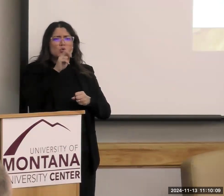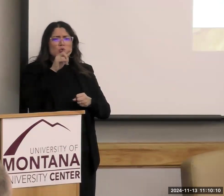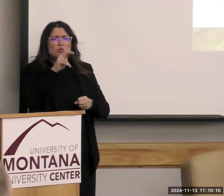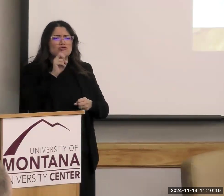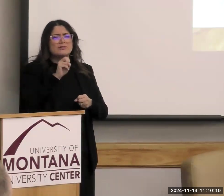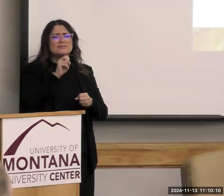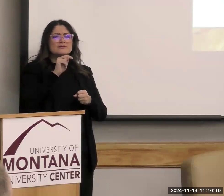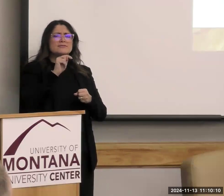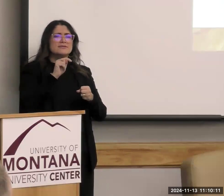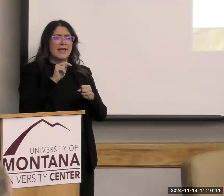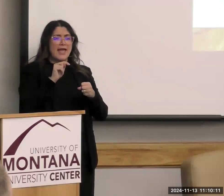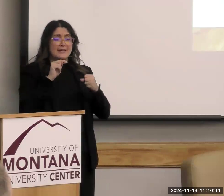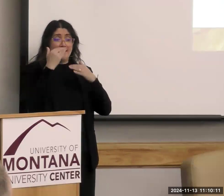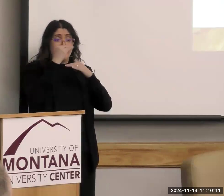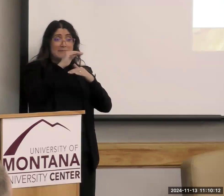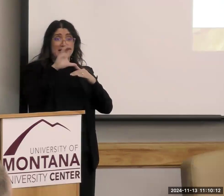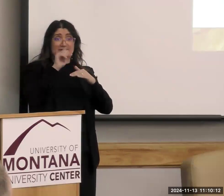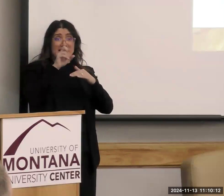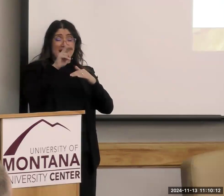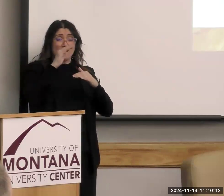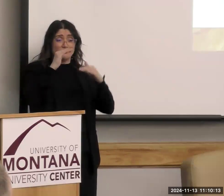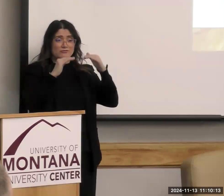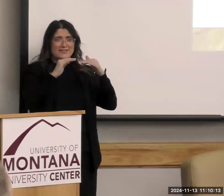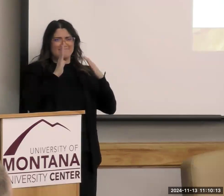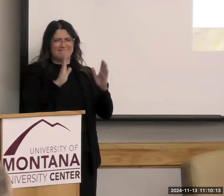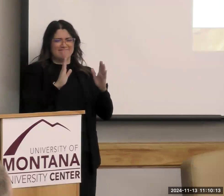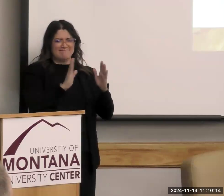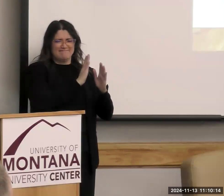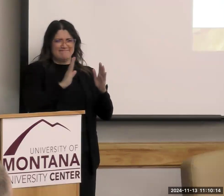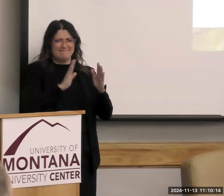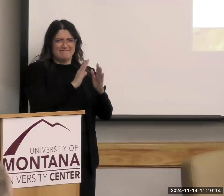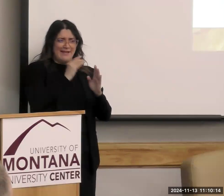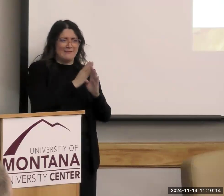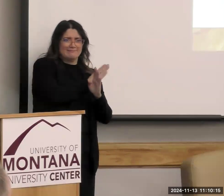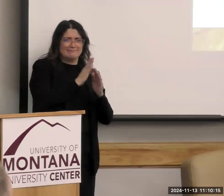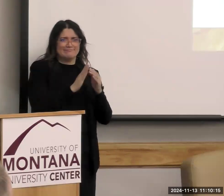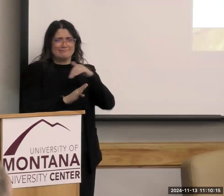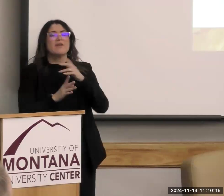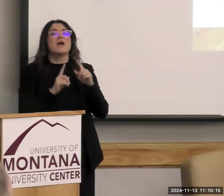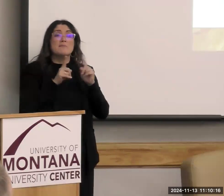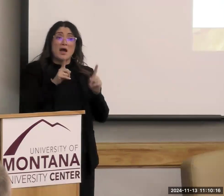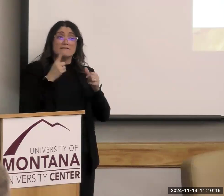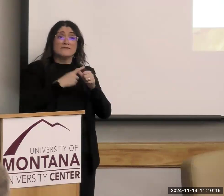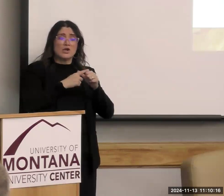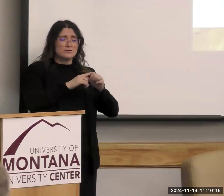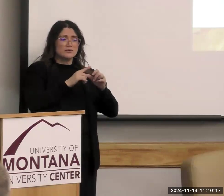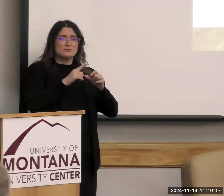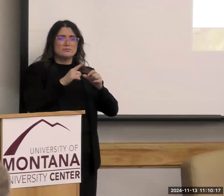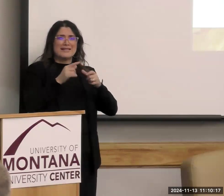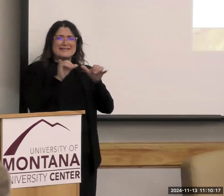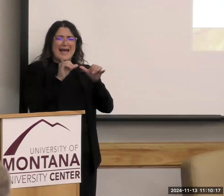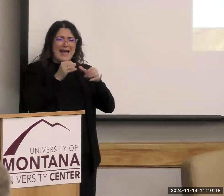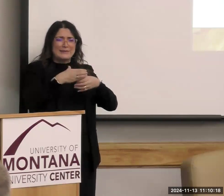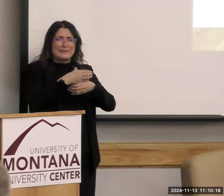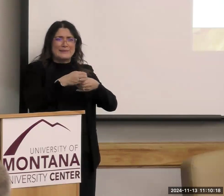the calorie limits. So how are we going to stay within the calorie limits? The best way is portion sizes, but also to limit foods with